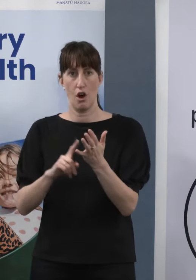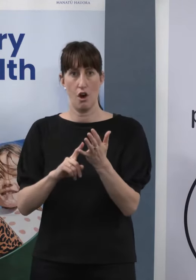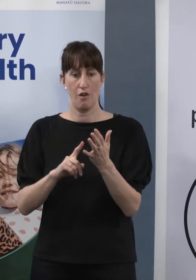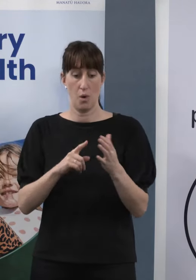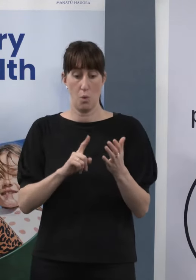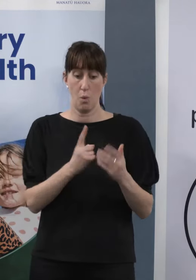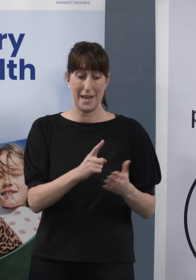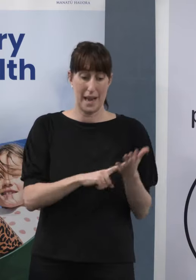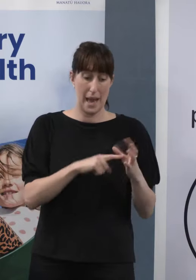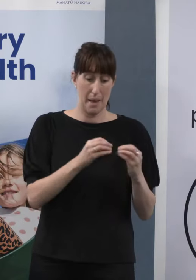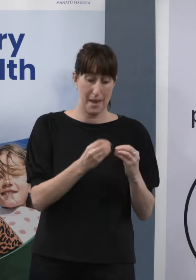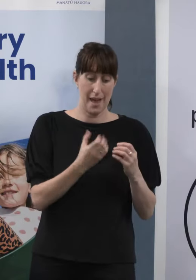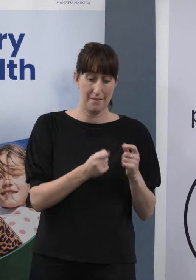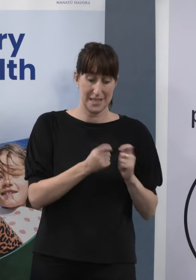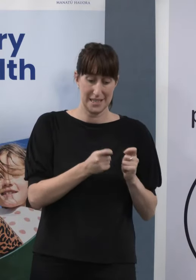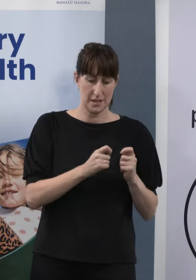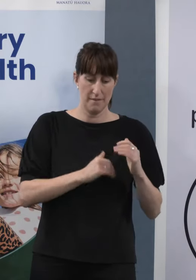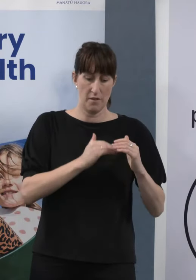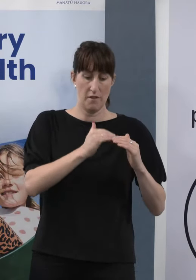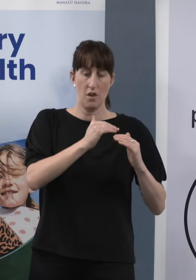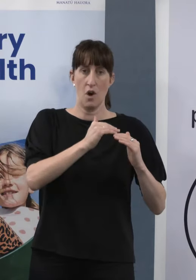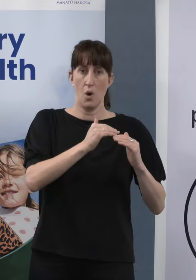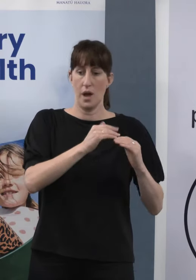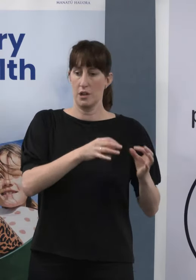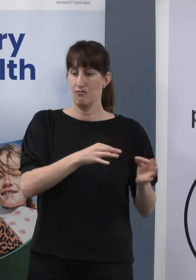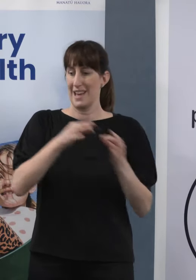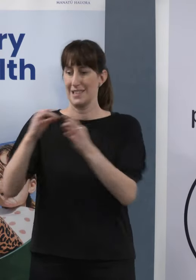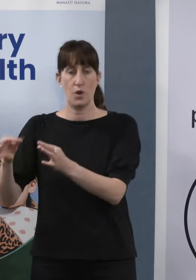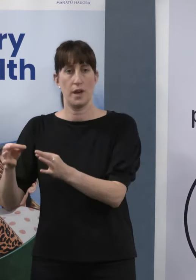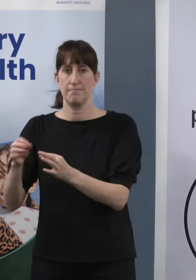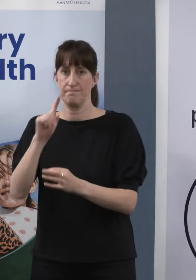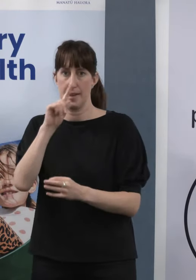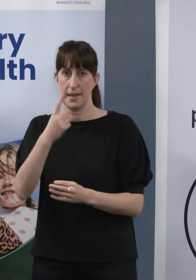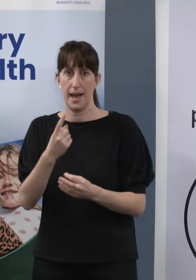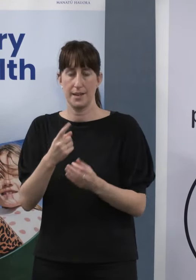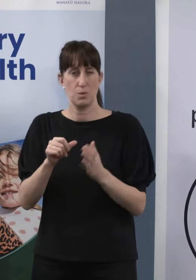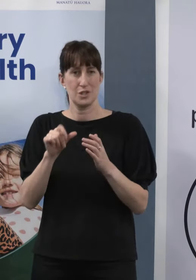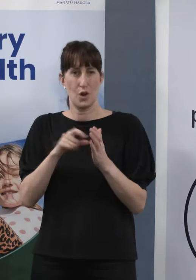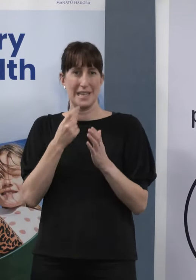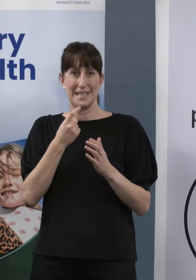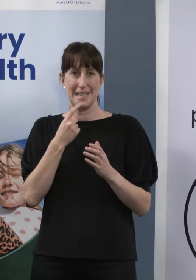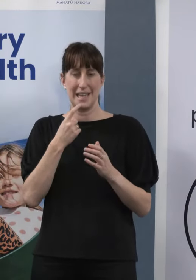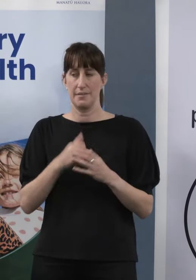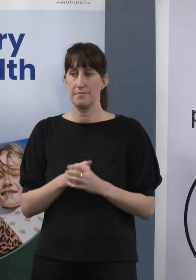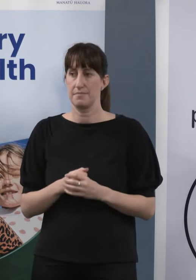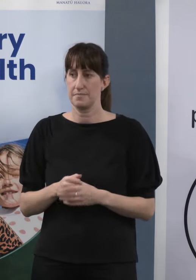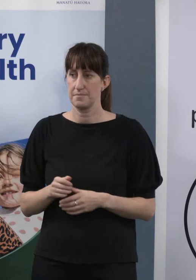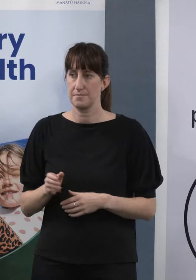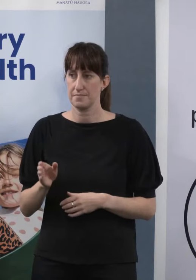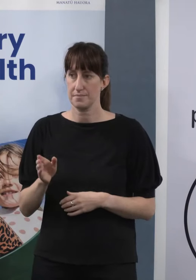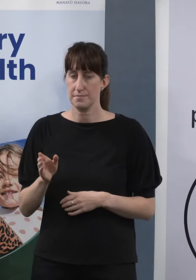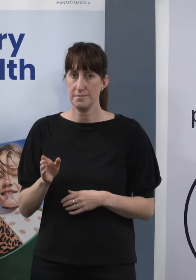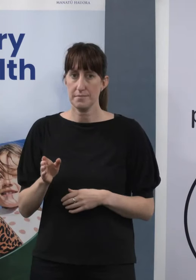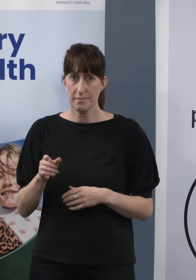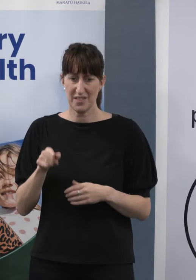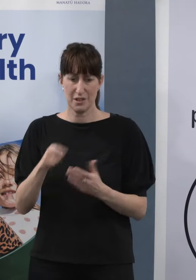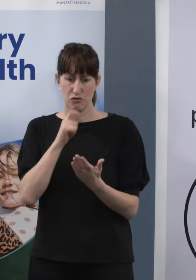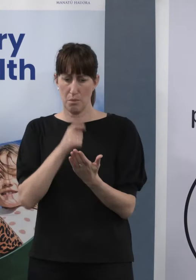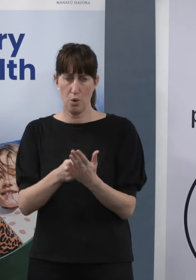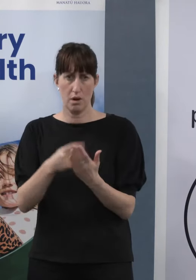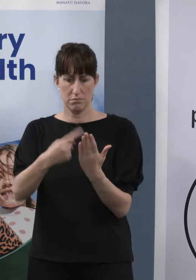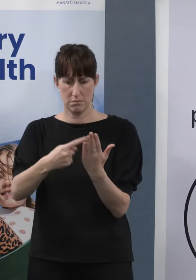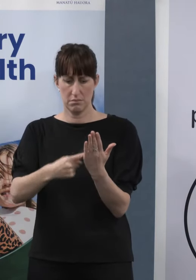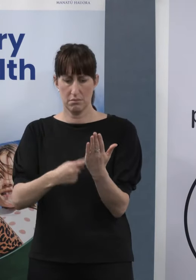was a key factor in what led to the backlog in Auckland. More broadly, this outlines multiple points of failure in